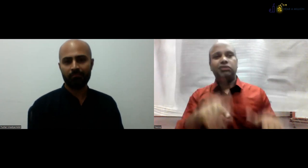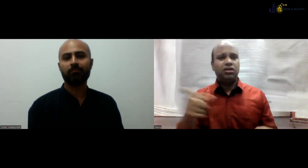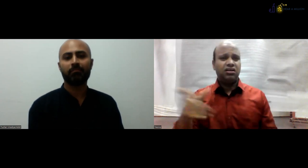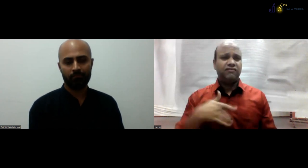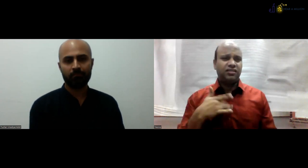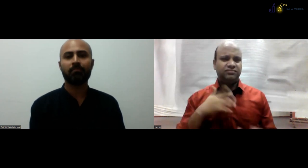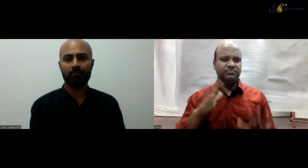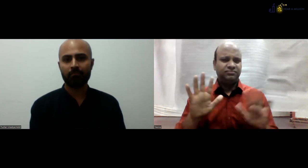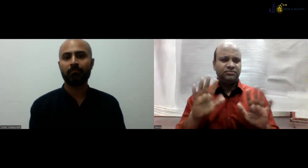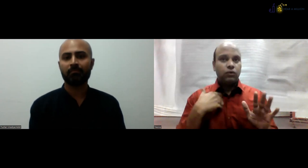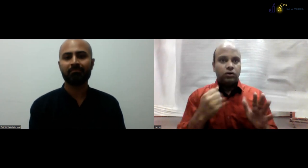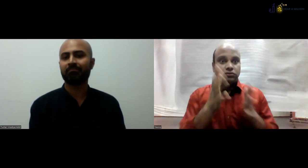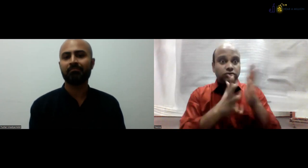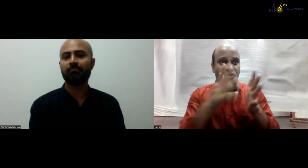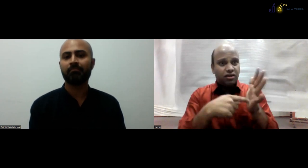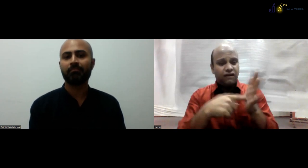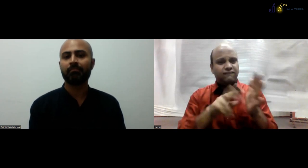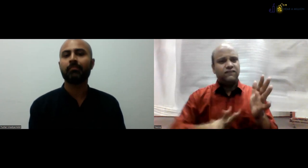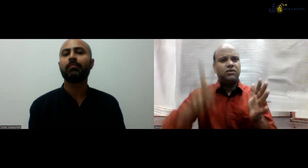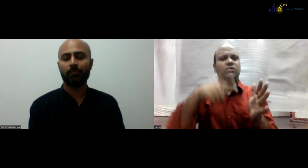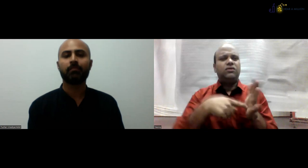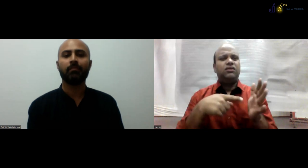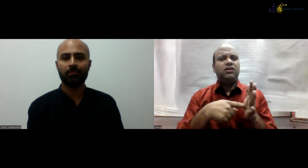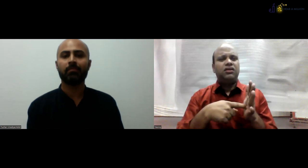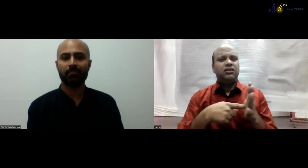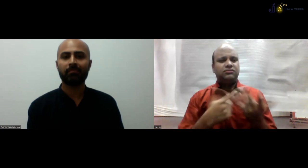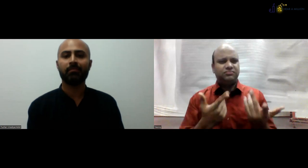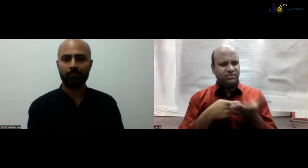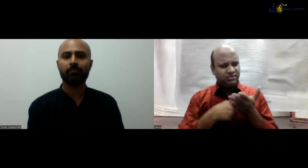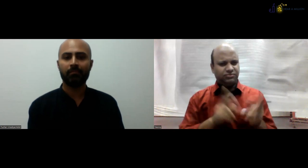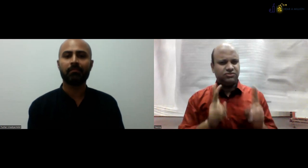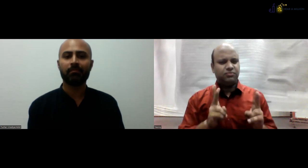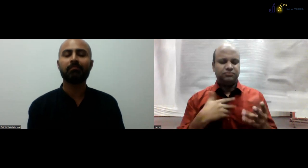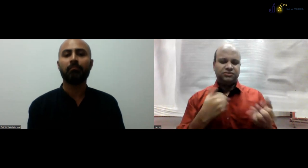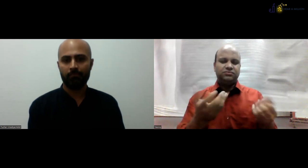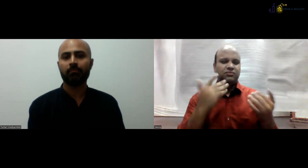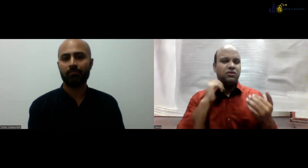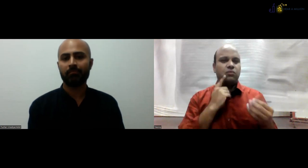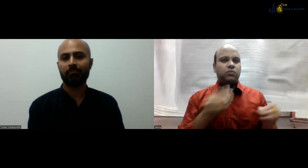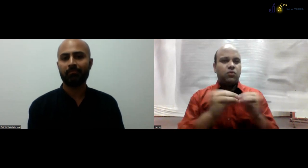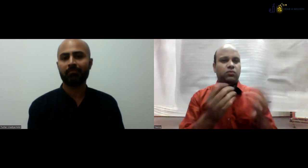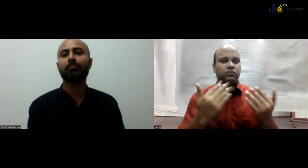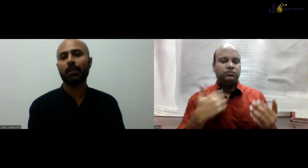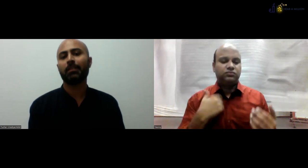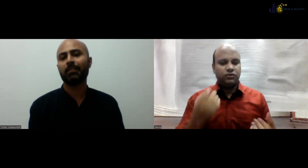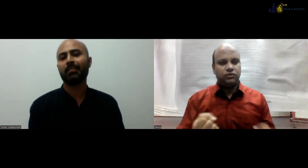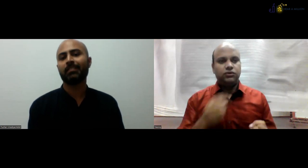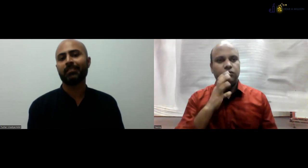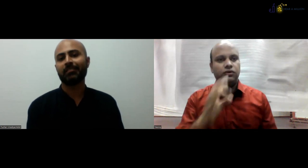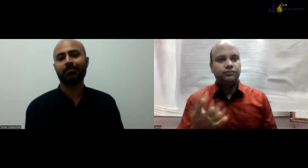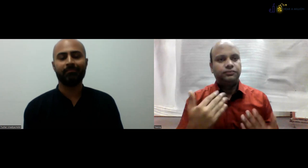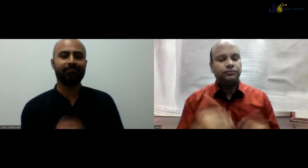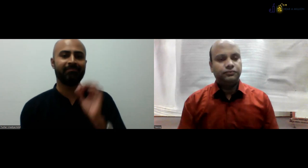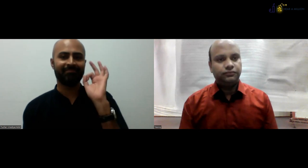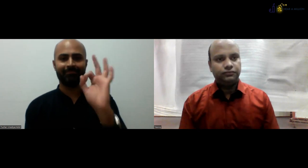But how we can complain, you know, the other disabilities, they can raise their voice easily. But what about the